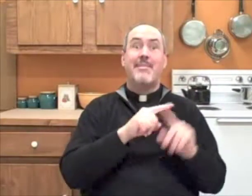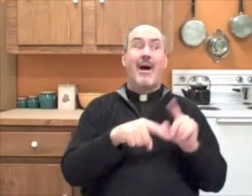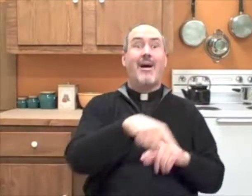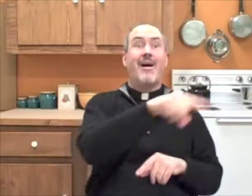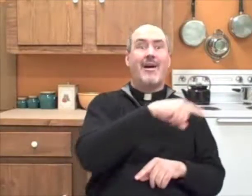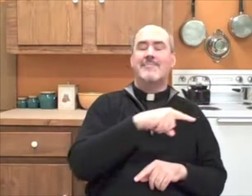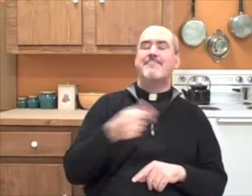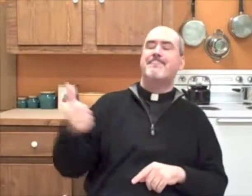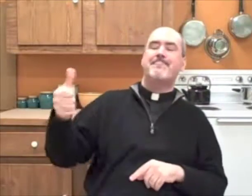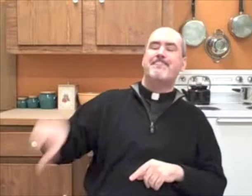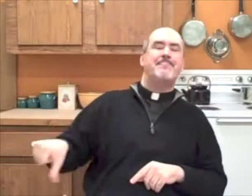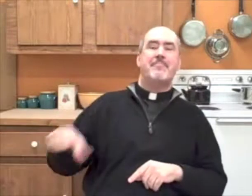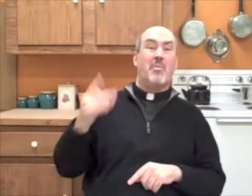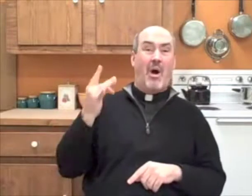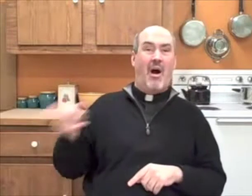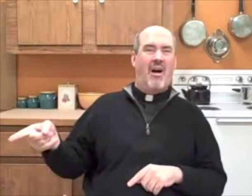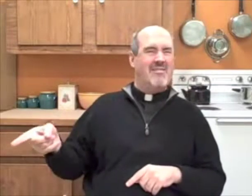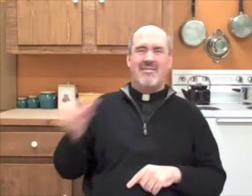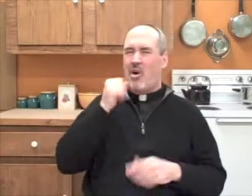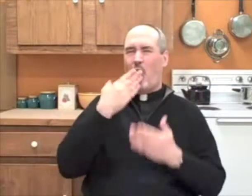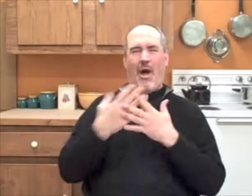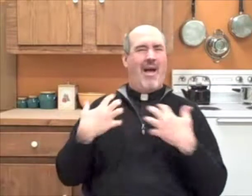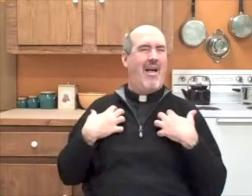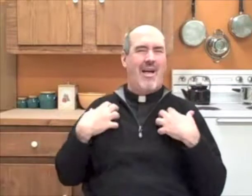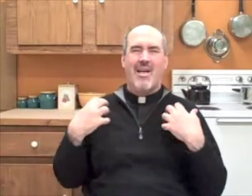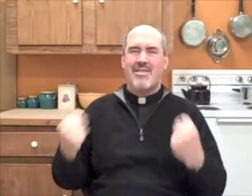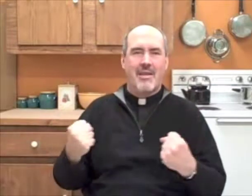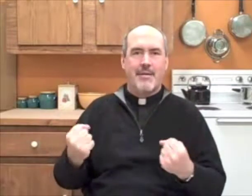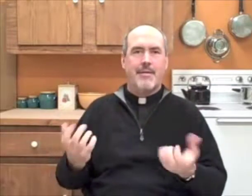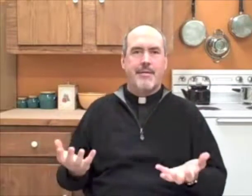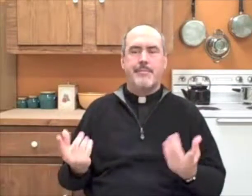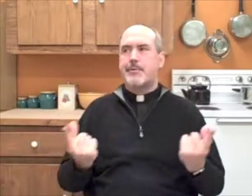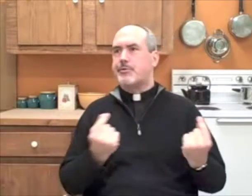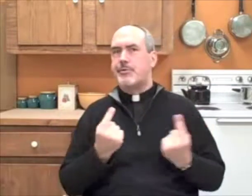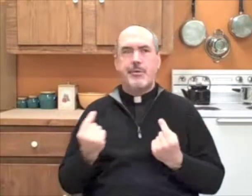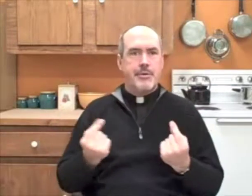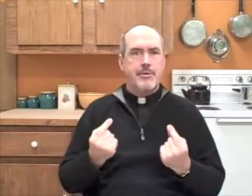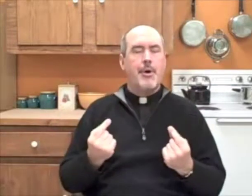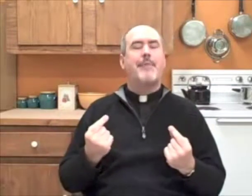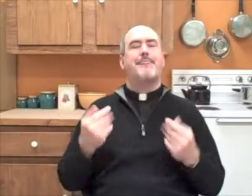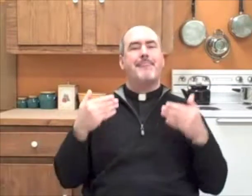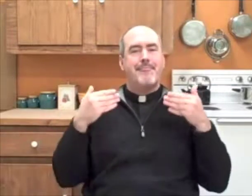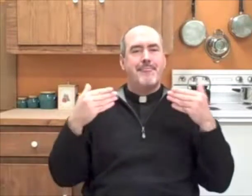become a saint. However, the order turned him down, because he wasn't in the best of health.